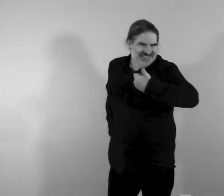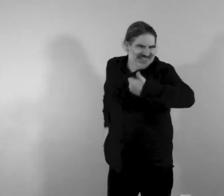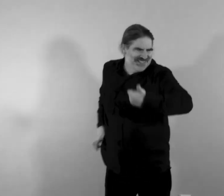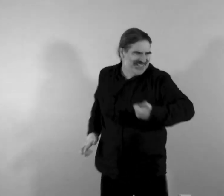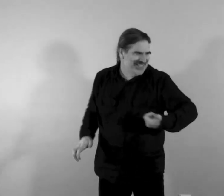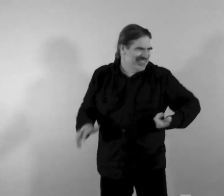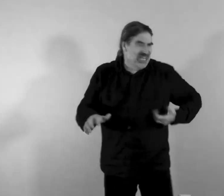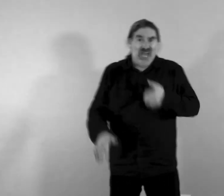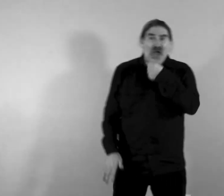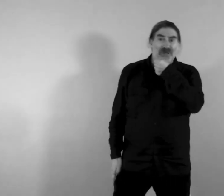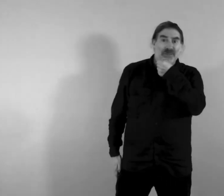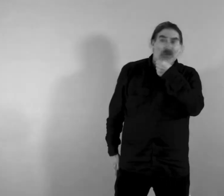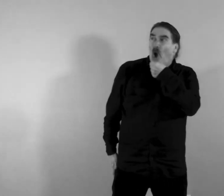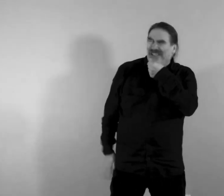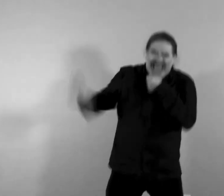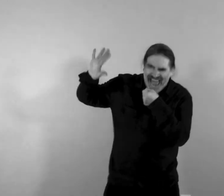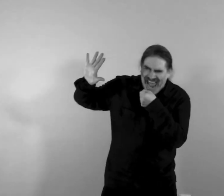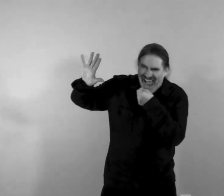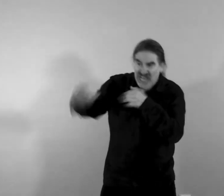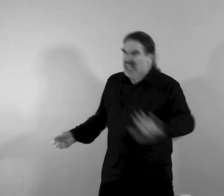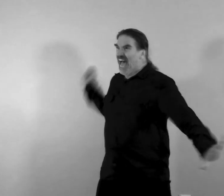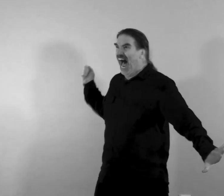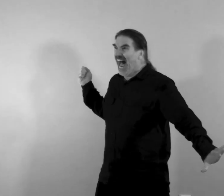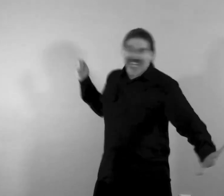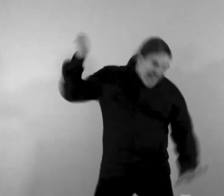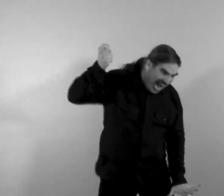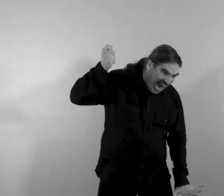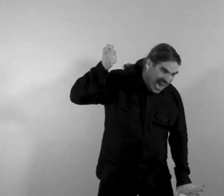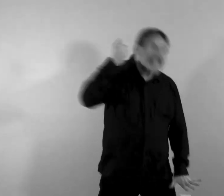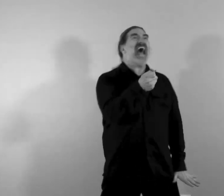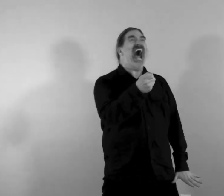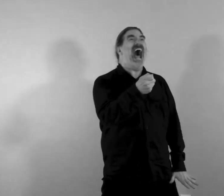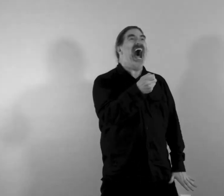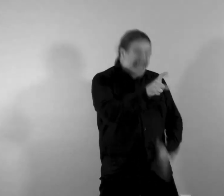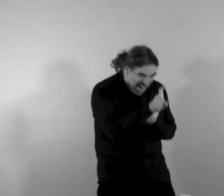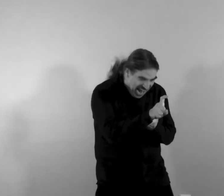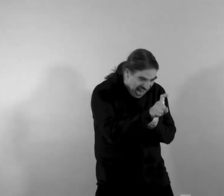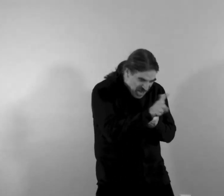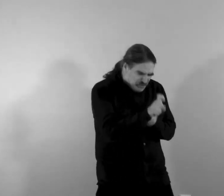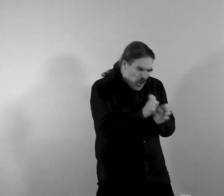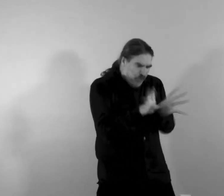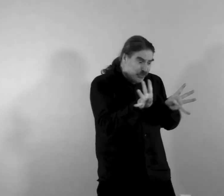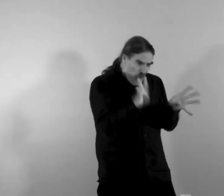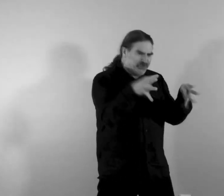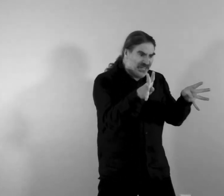a reporter is pepper sprayed